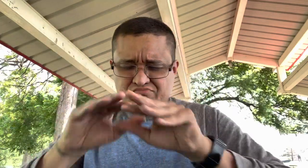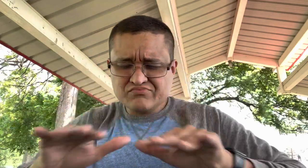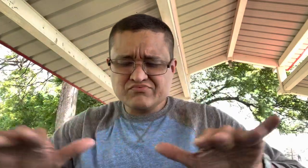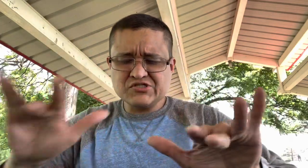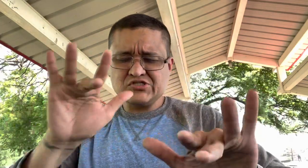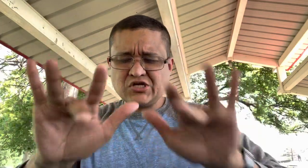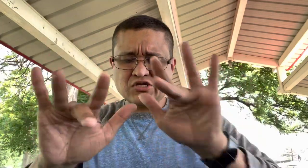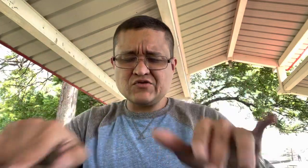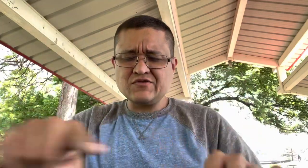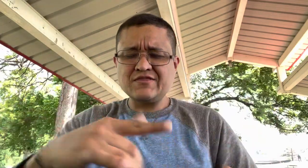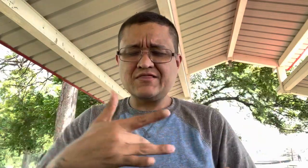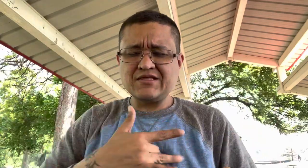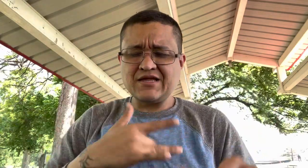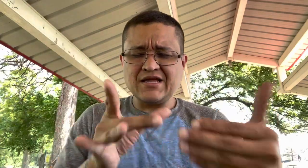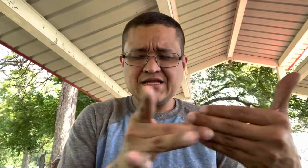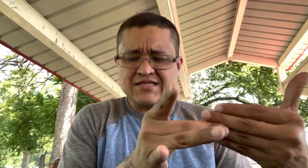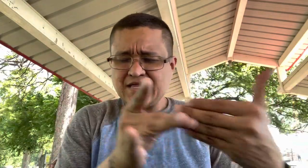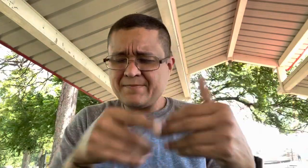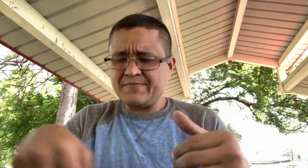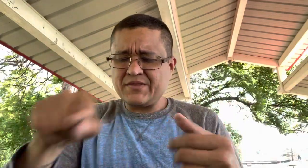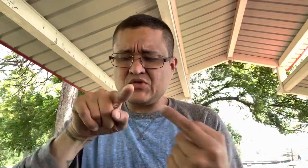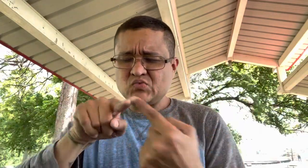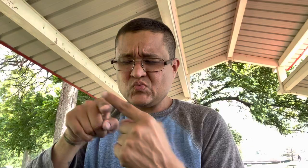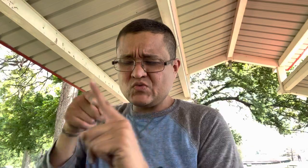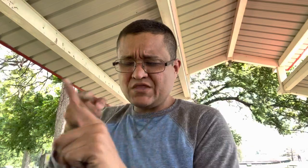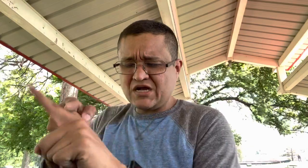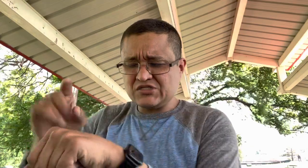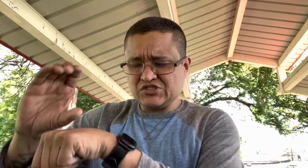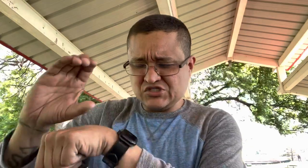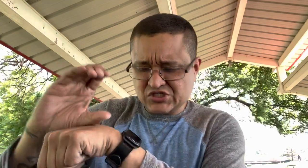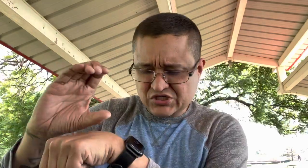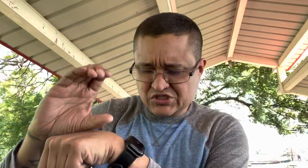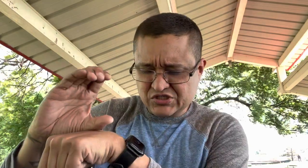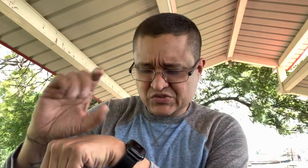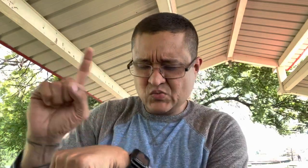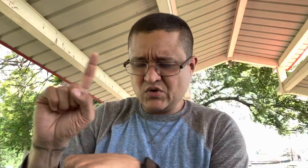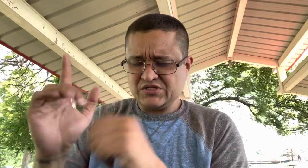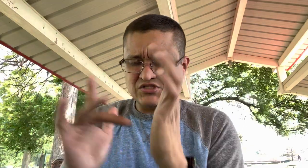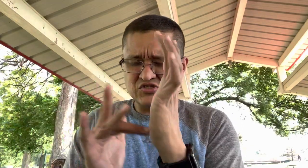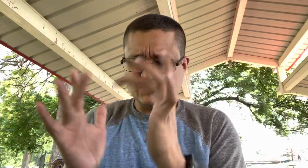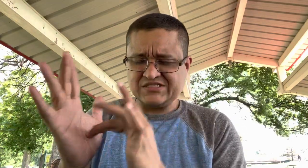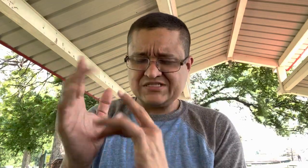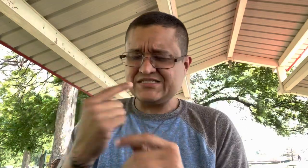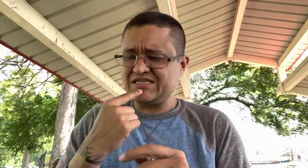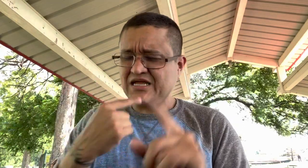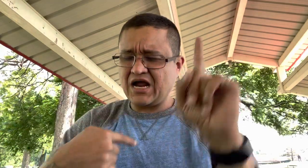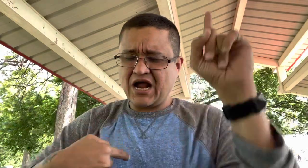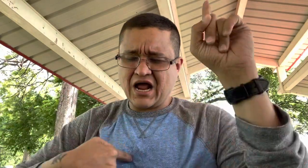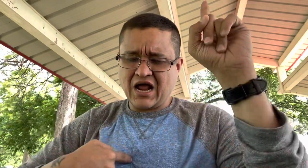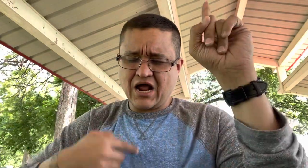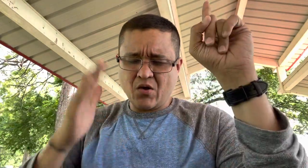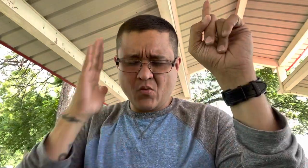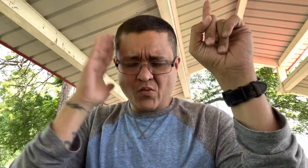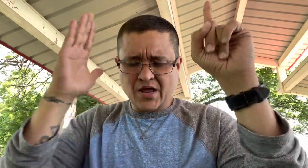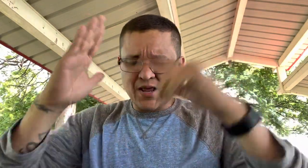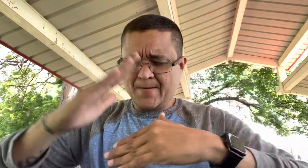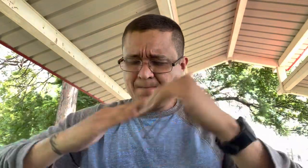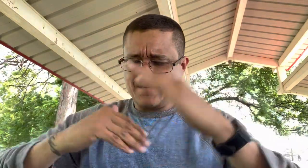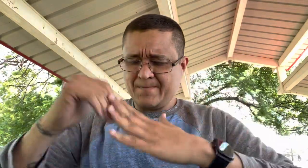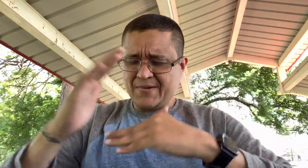oh heavenly father I pray that you touch each and every heart and you lead them to your church where Jesus says I